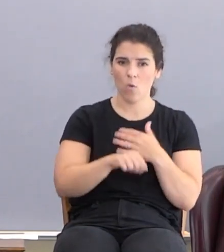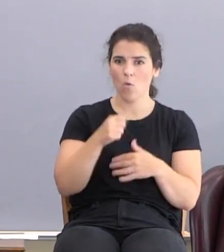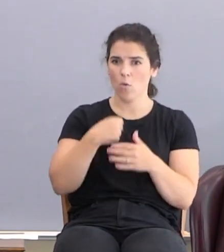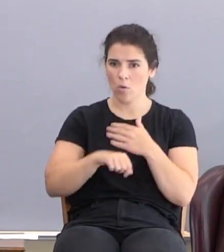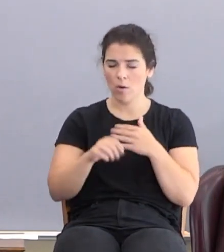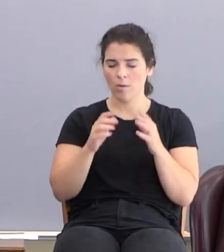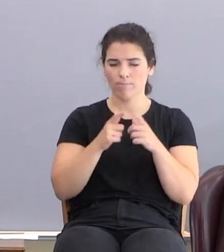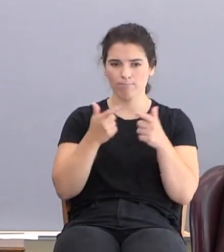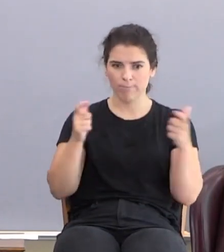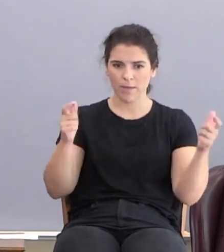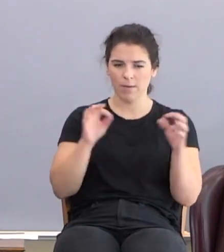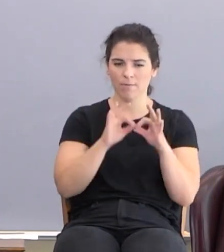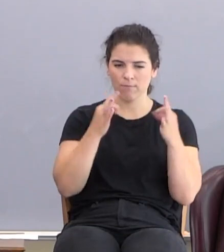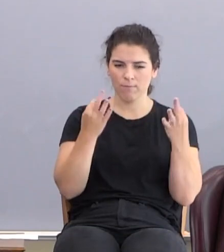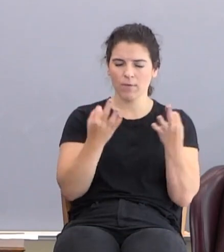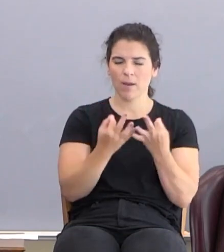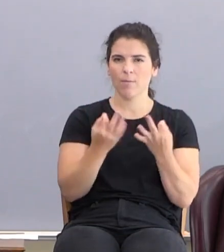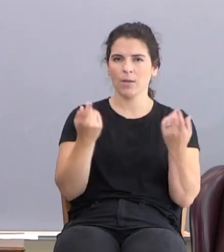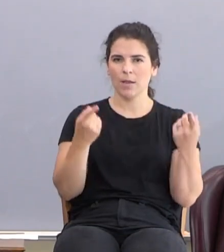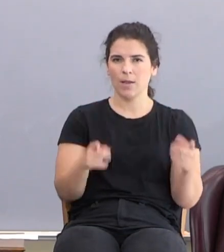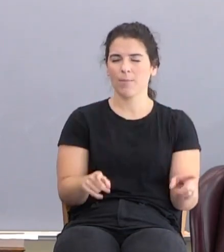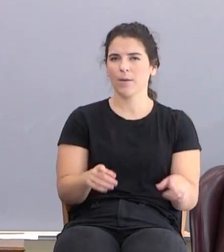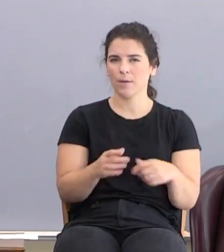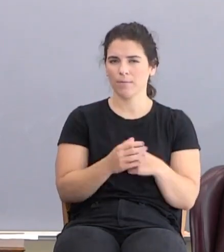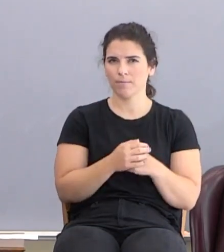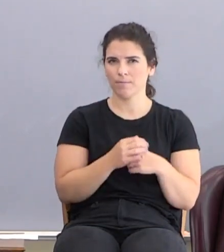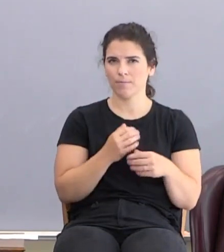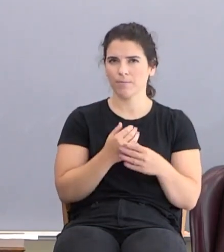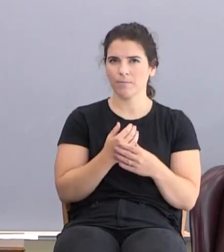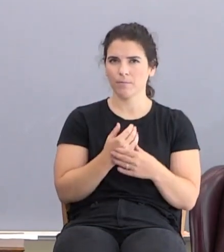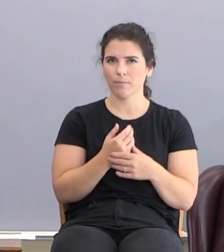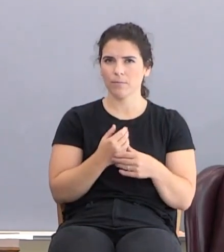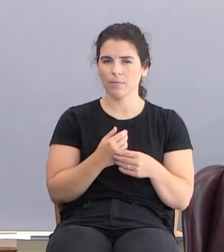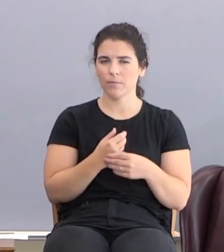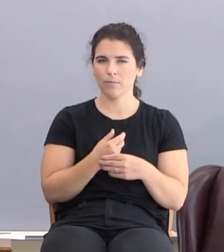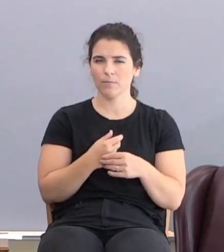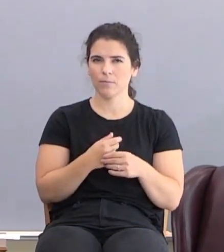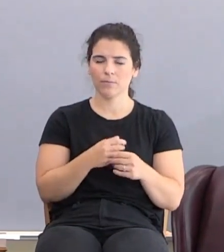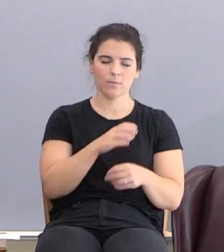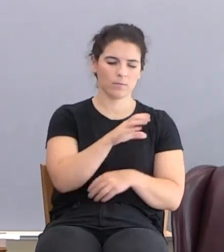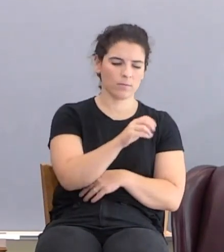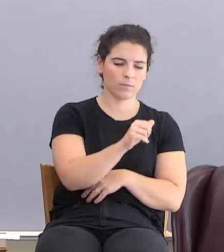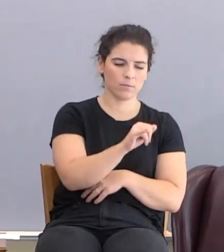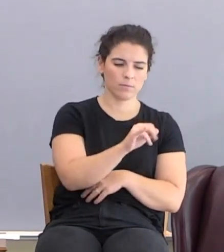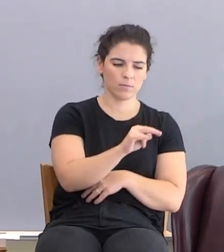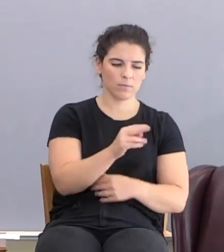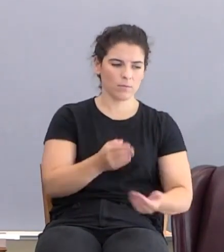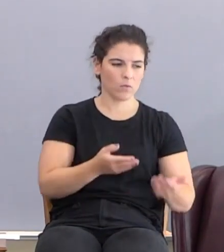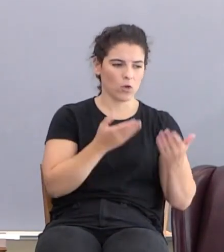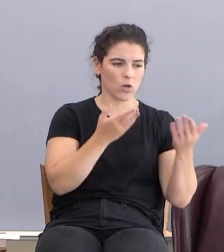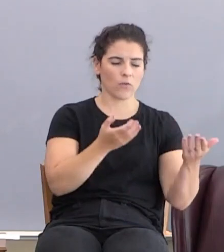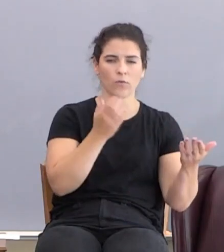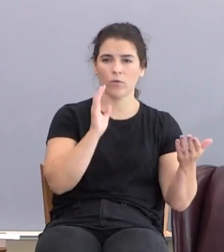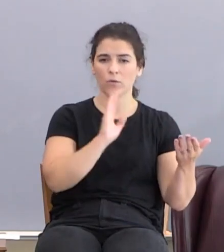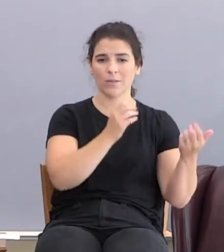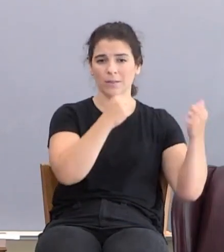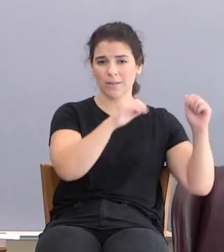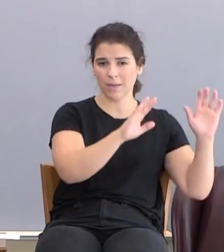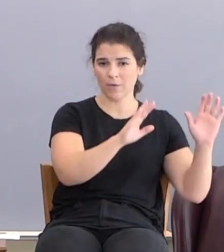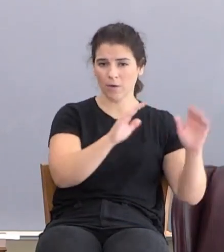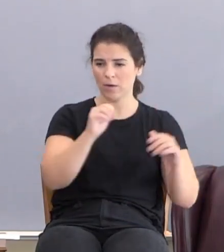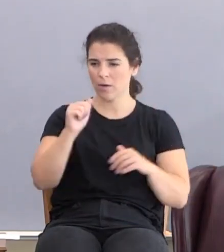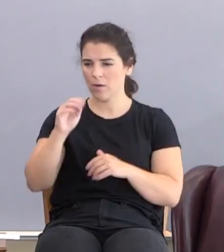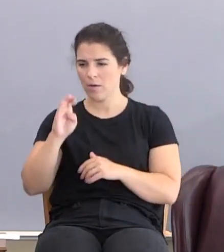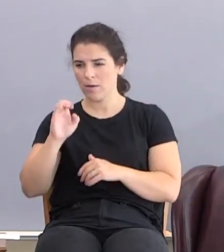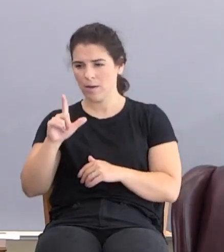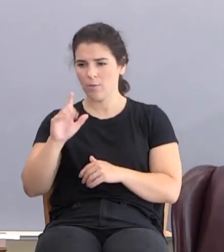a big family gathering going on here. And Cain offers his sacrifice. Abel offers his. Abel's